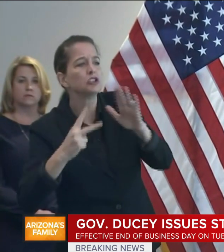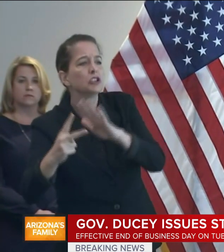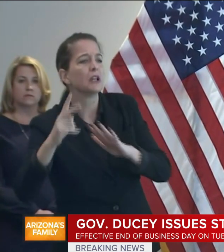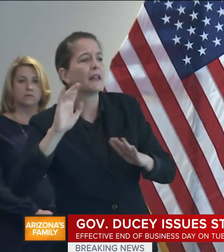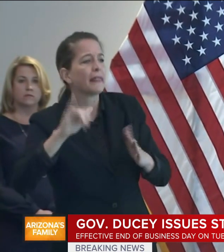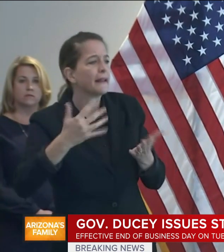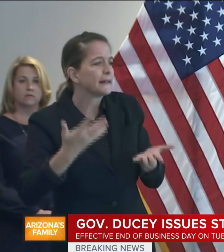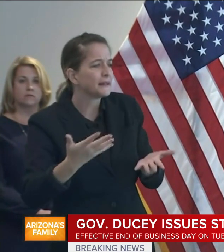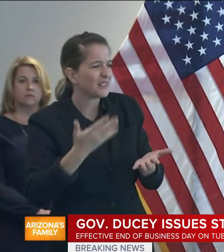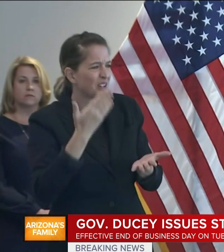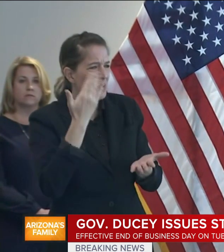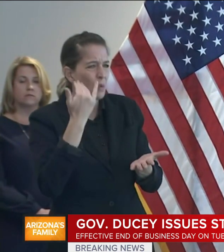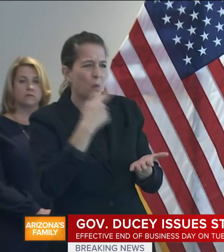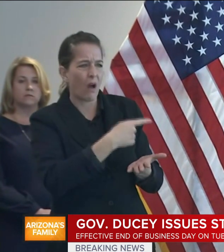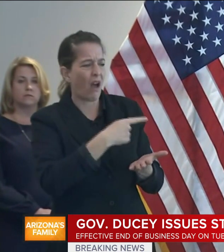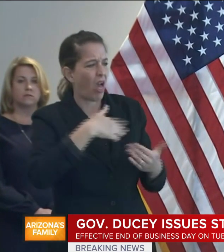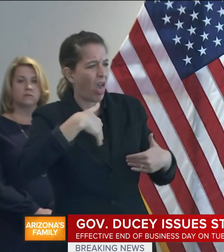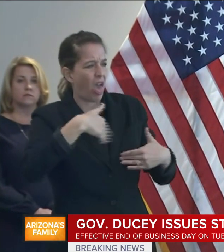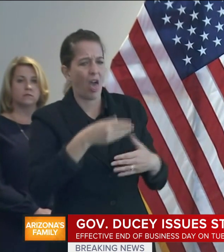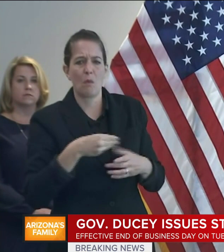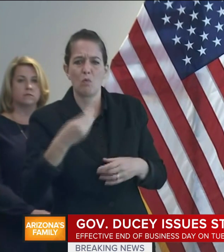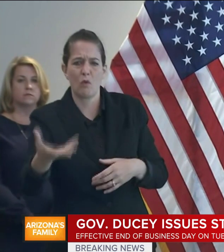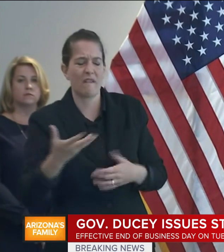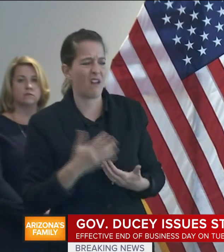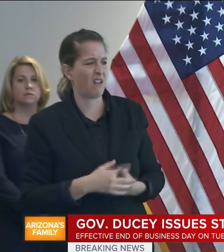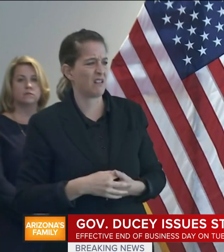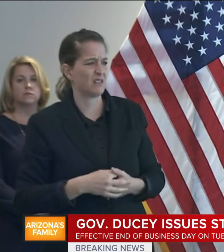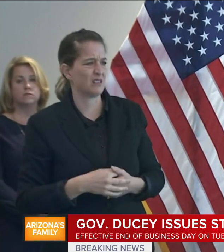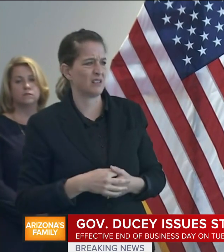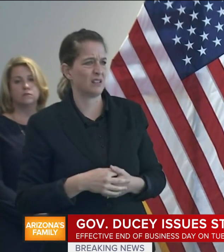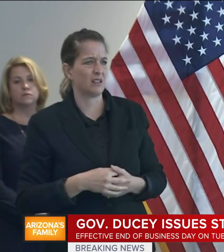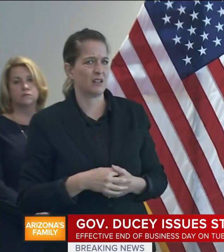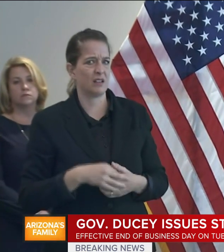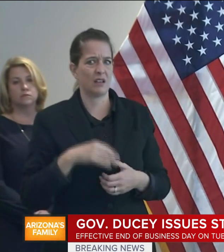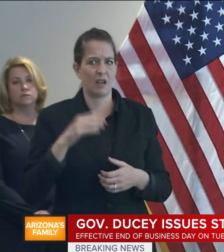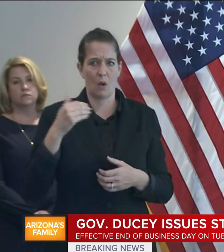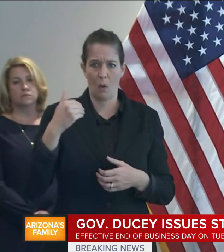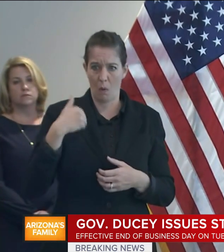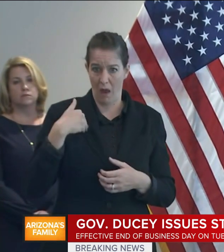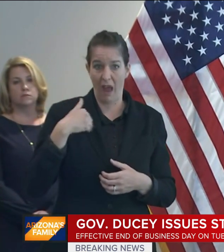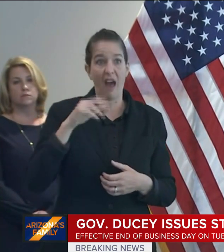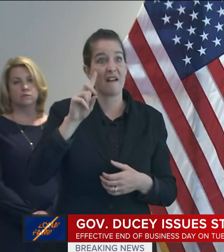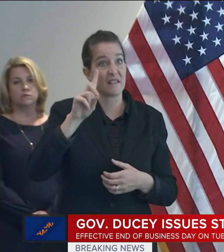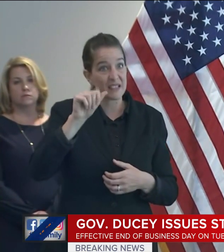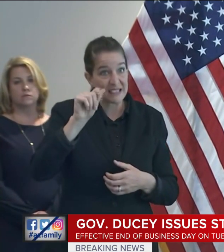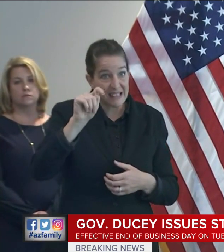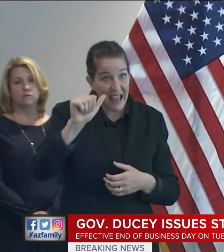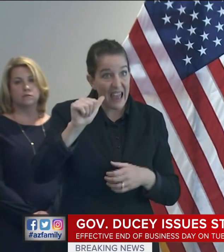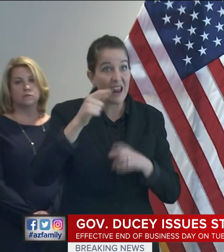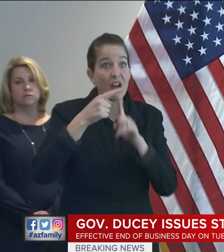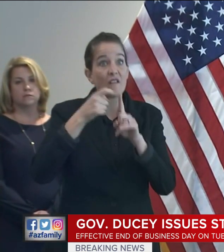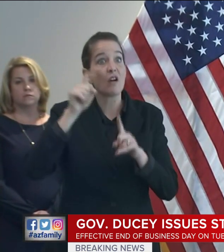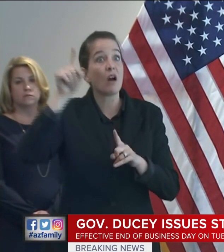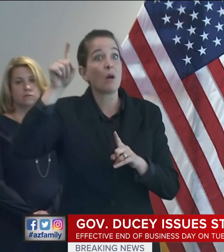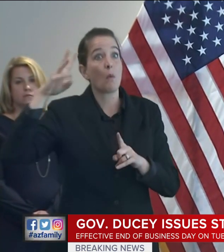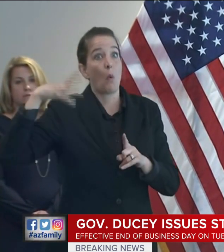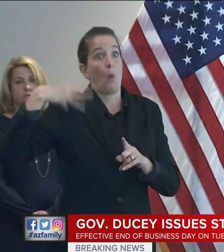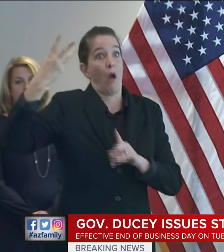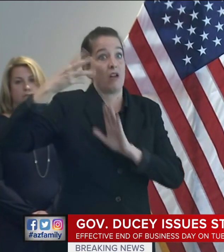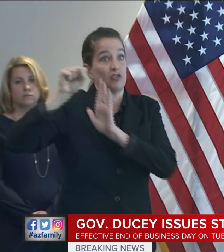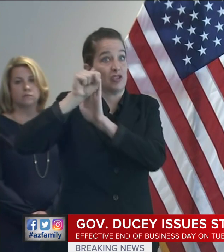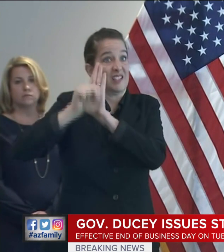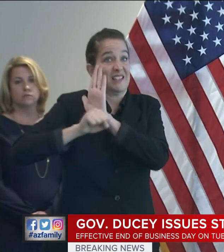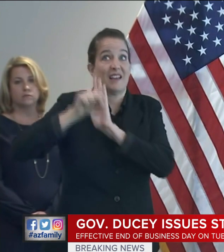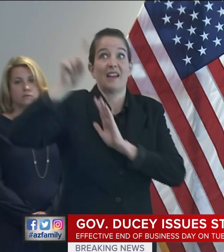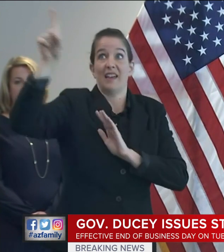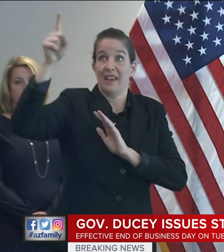reason why we're not being provided that information, but we're getting other data sets from, say, Washington State that indicate that